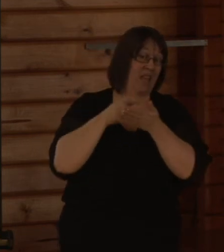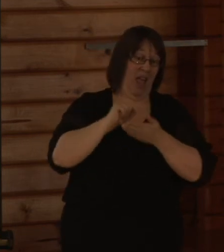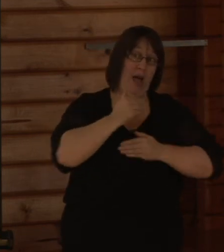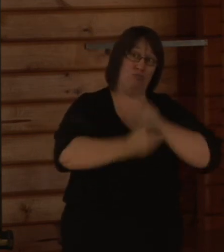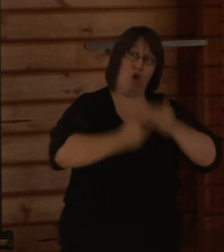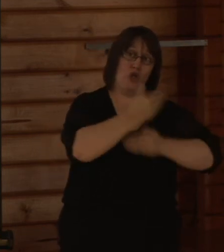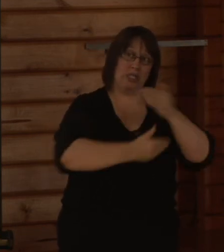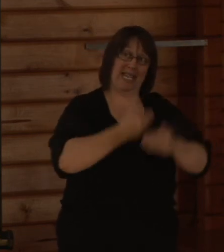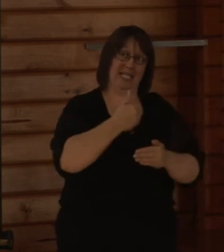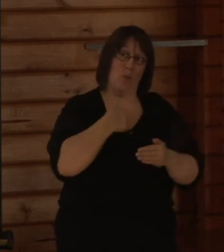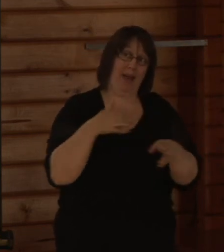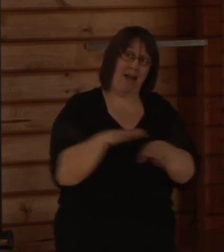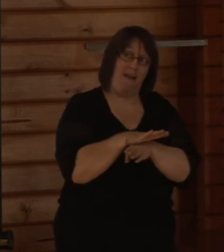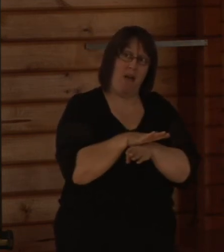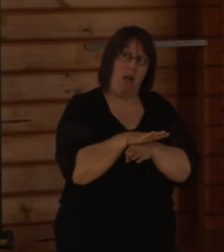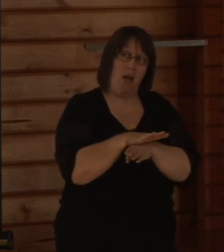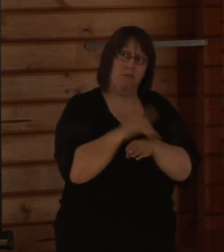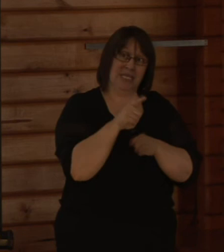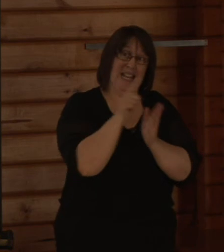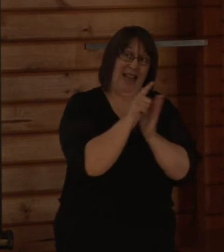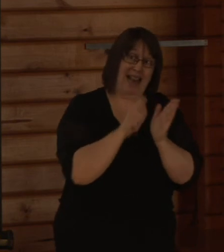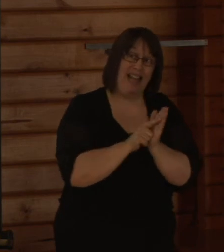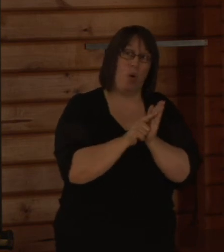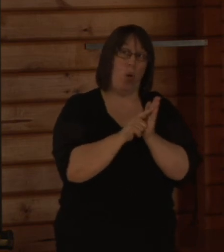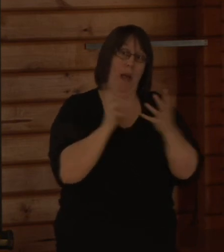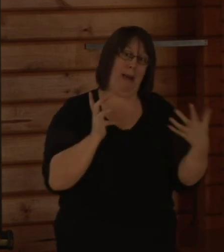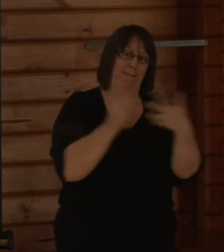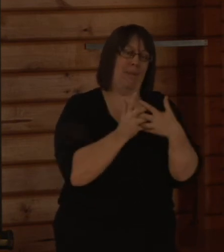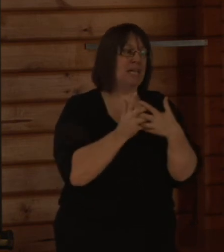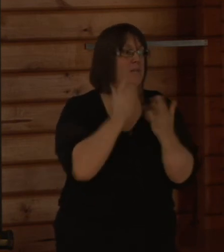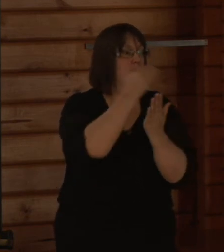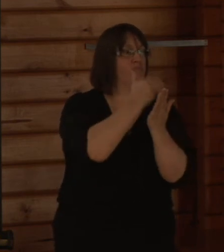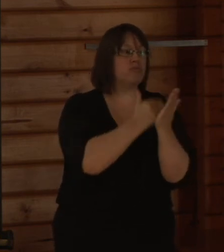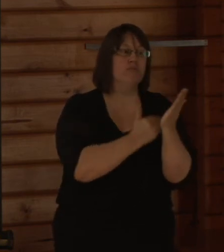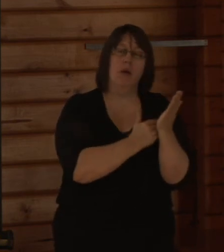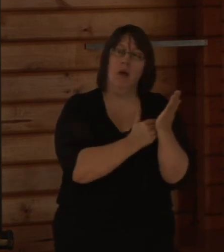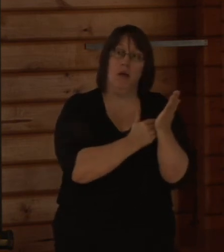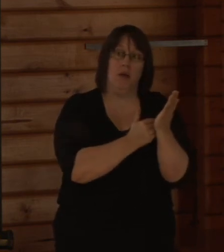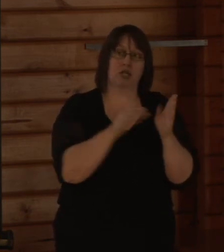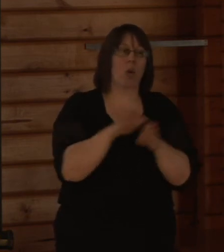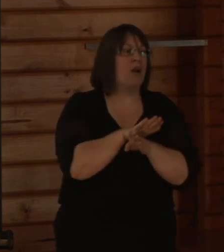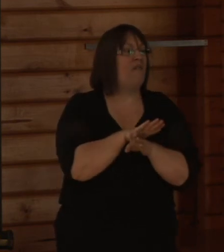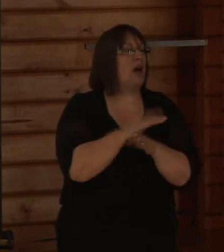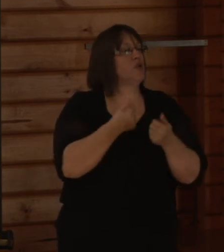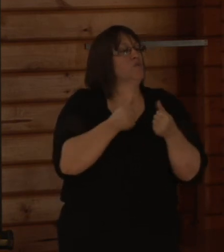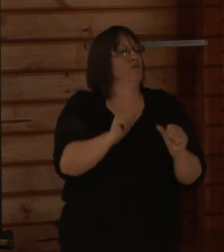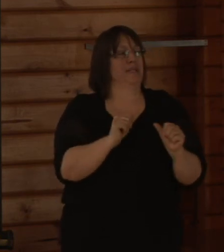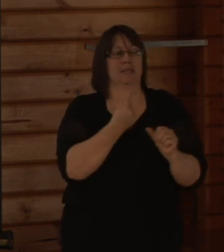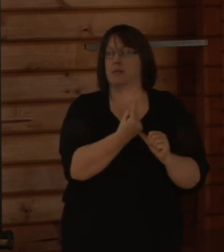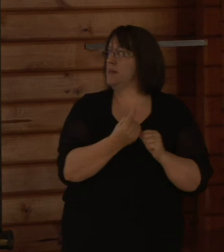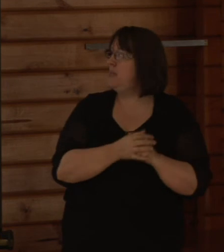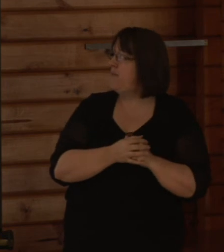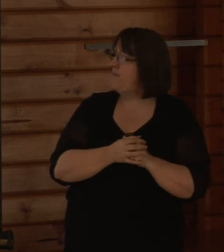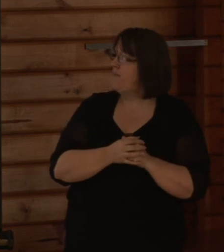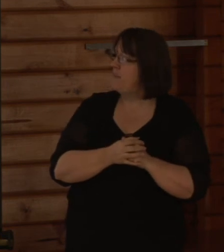that's been developed by the earthquake commission meets all the appropriate tests and subject to that declaratory